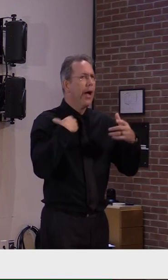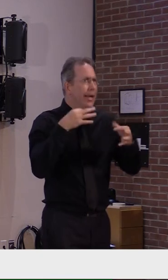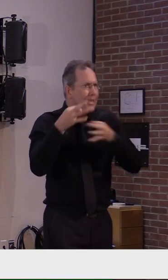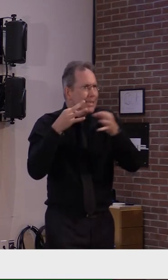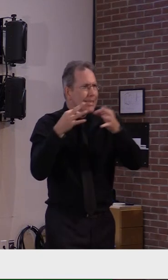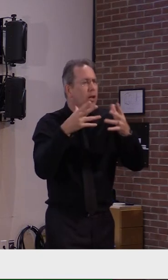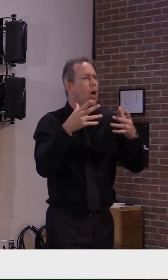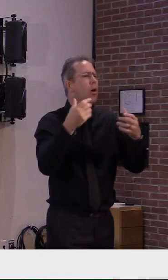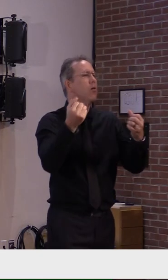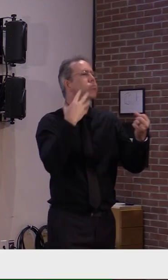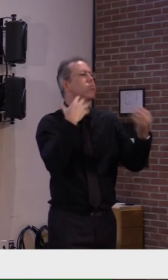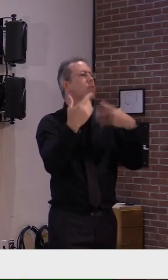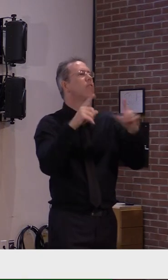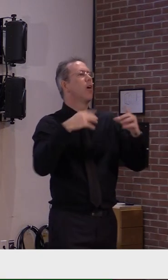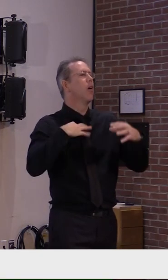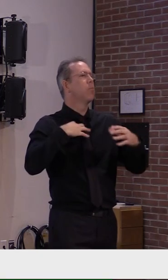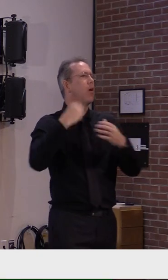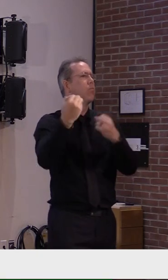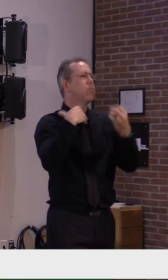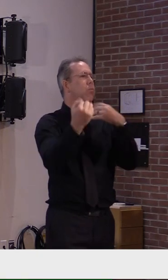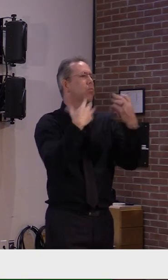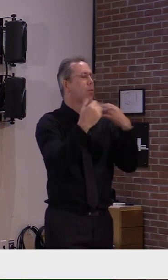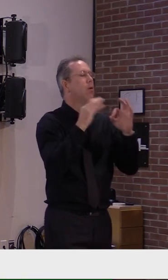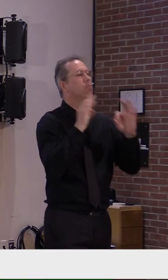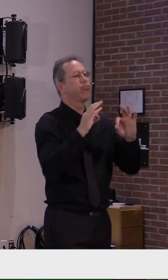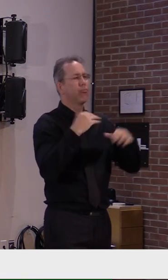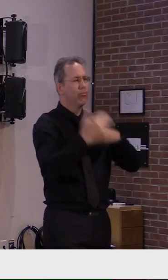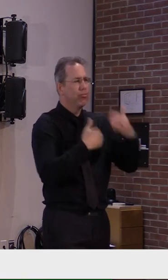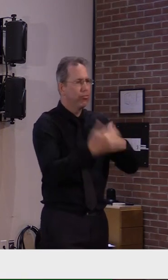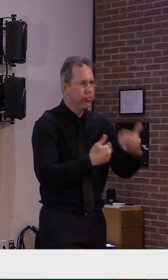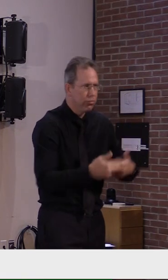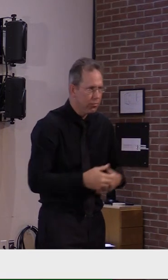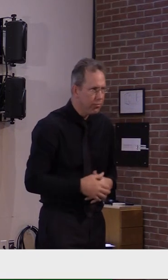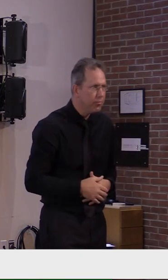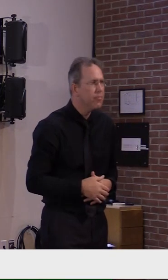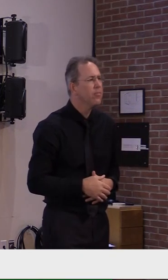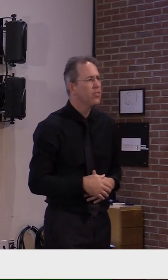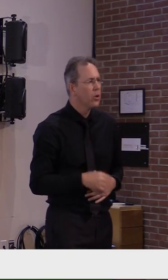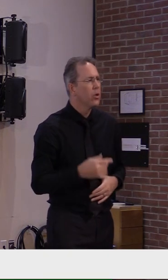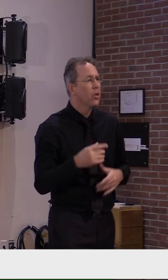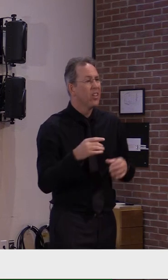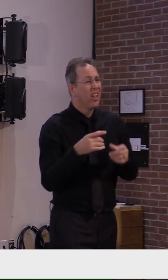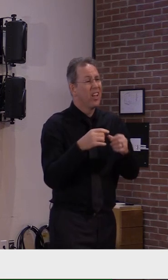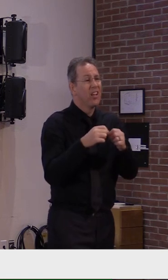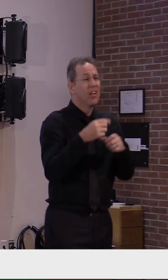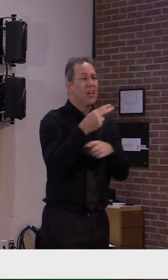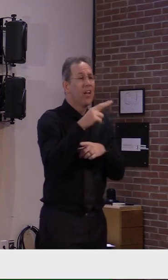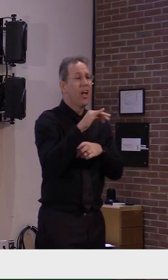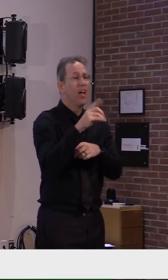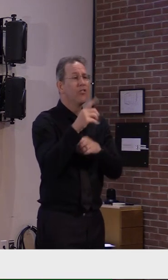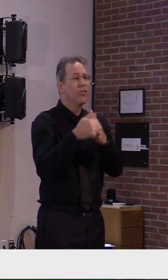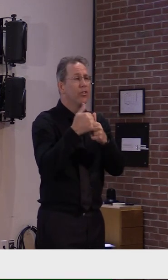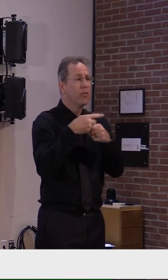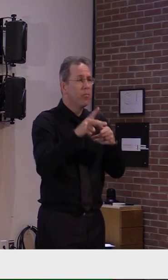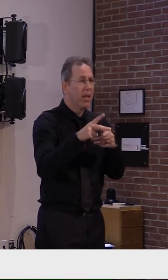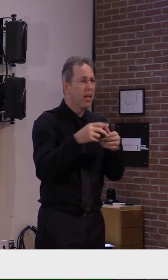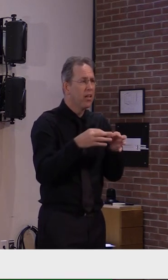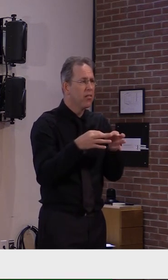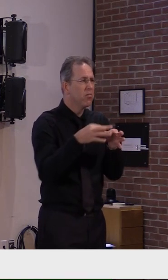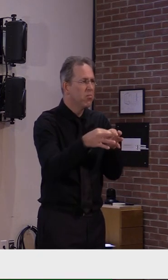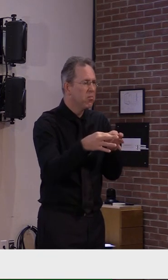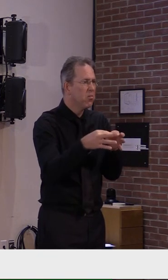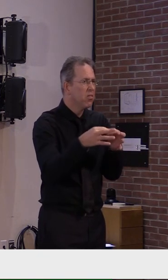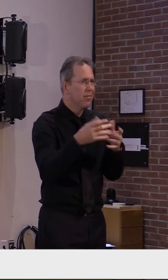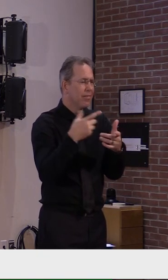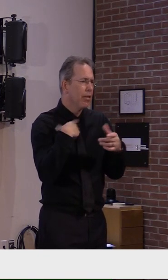off on Friday, and we decided to extend the deadline largely to make sure that they could get that deadline or get that sign off and meet the deadline,